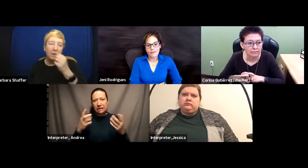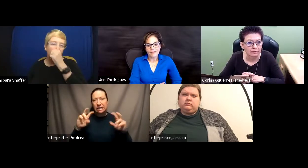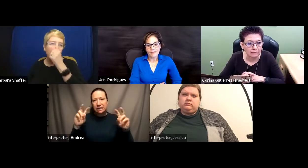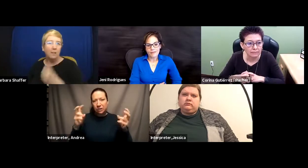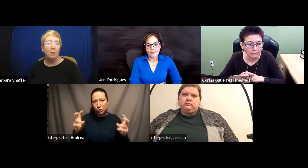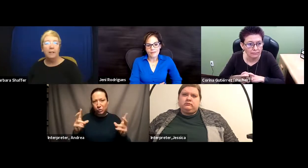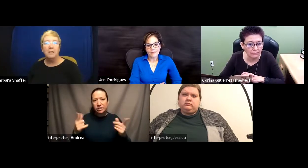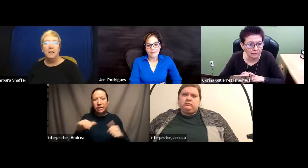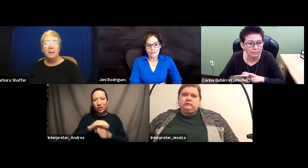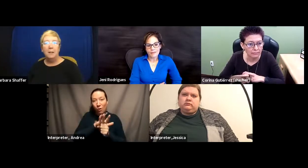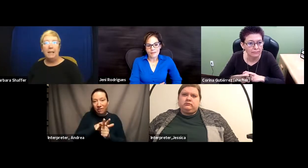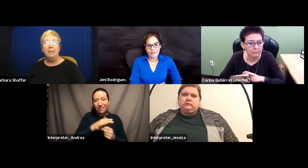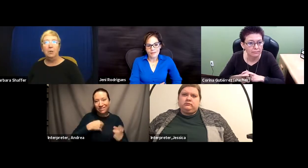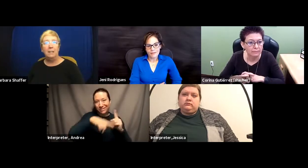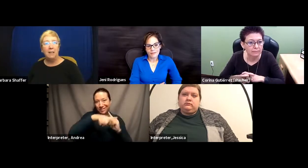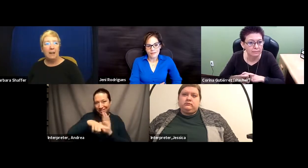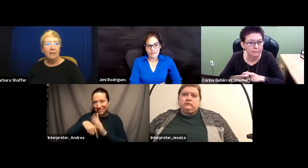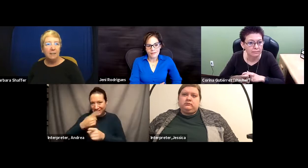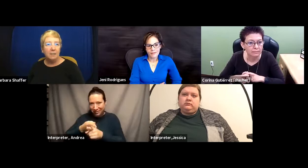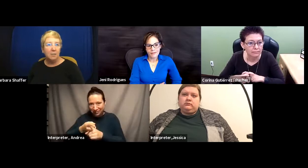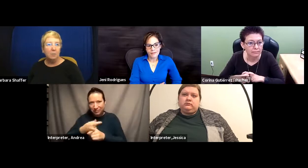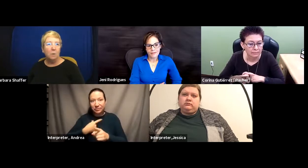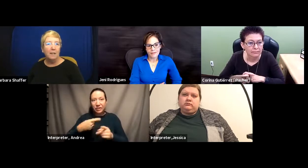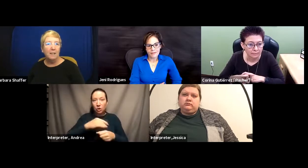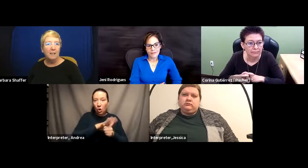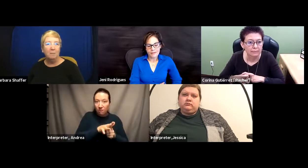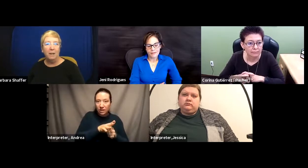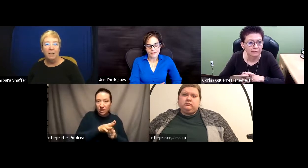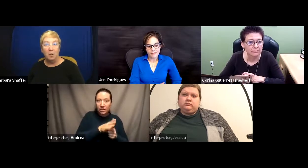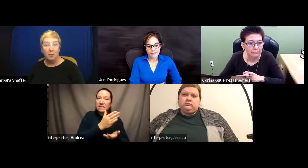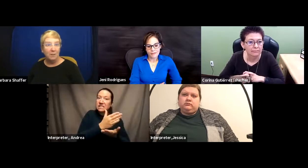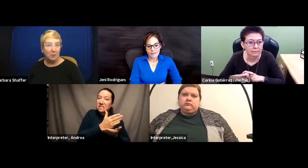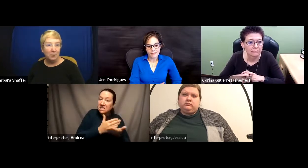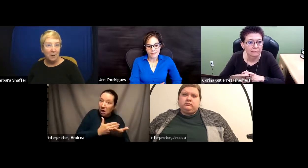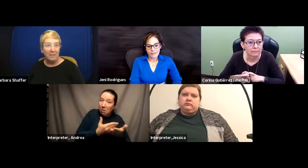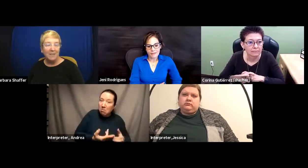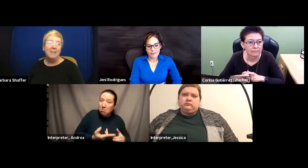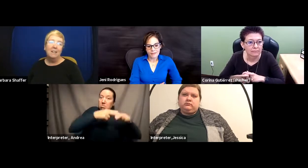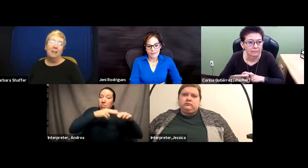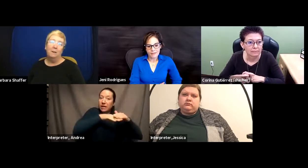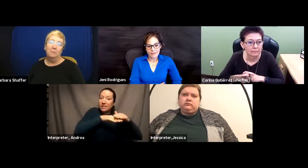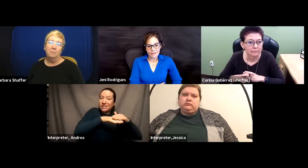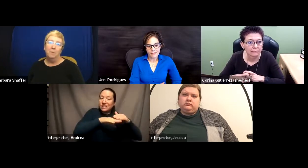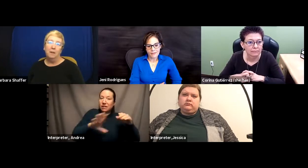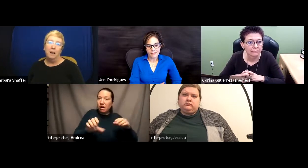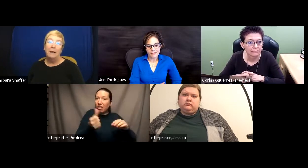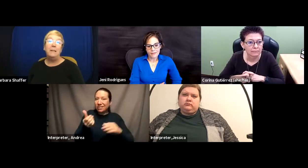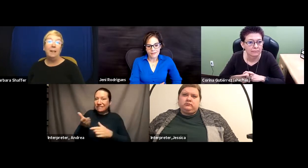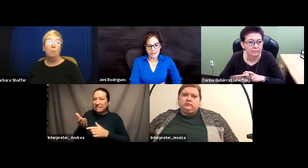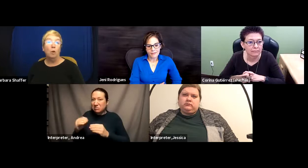cons, right, COVID has increased access in certain ways, and then made it harder in certain ways. I'm getting more